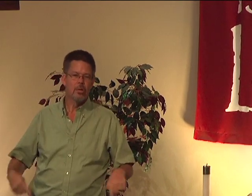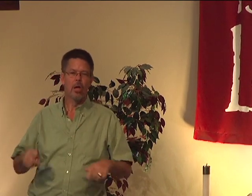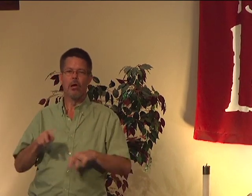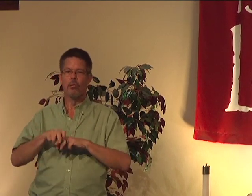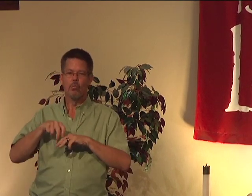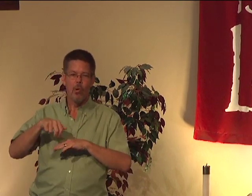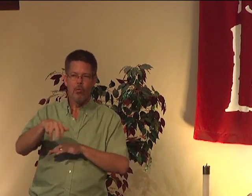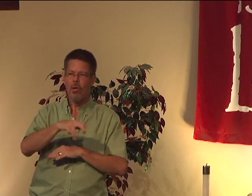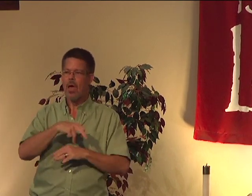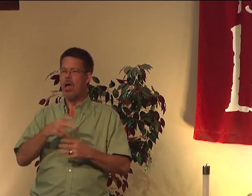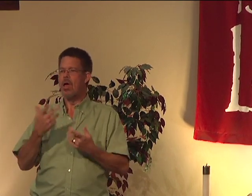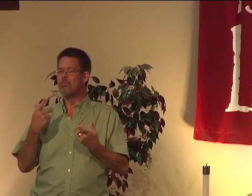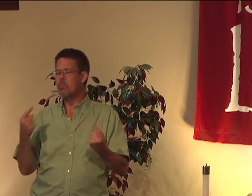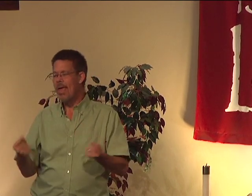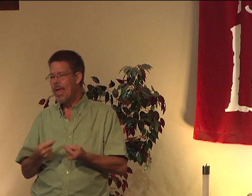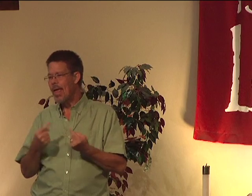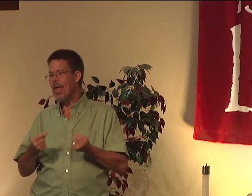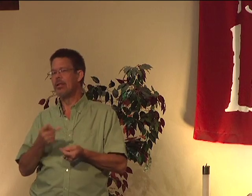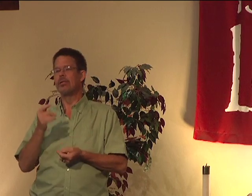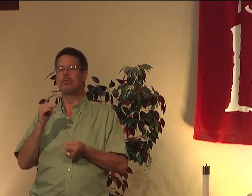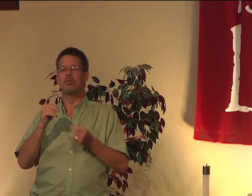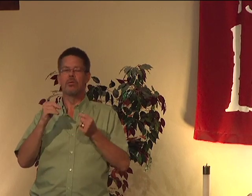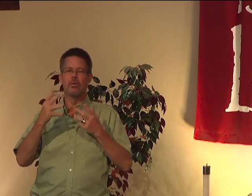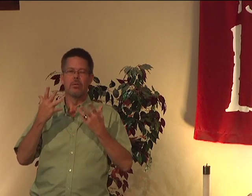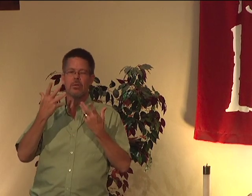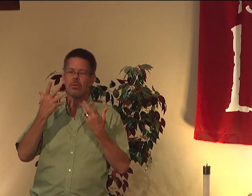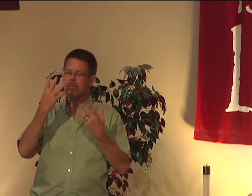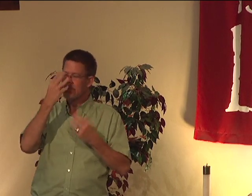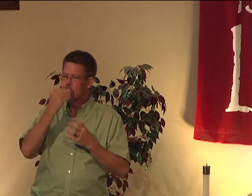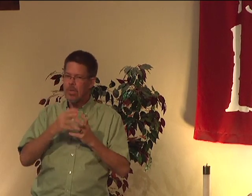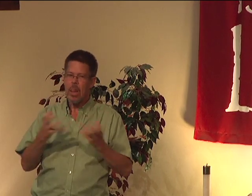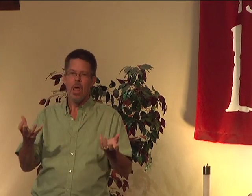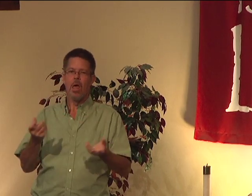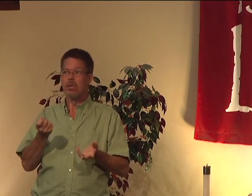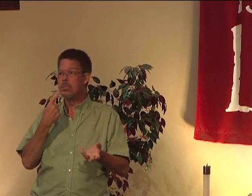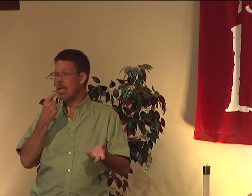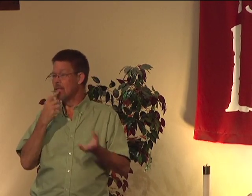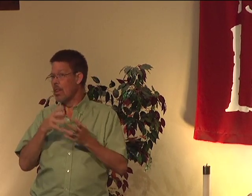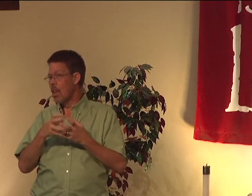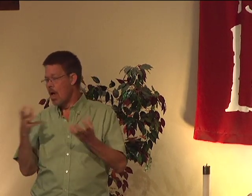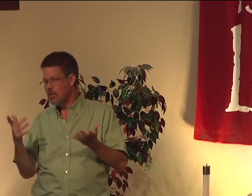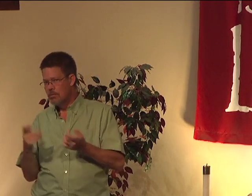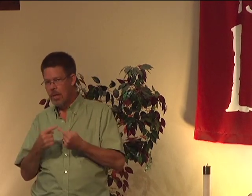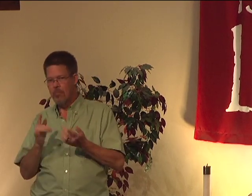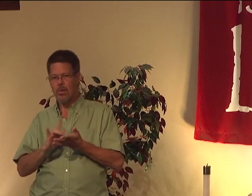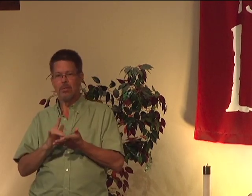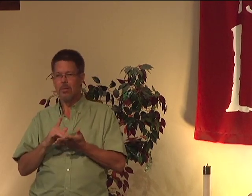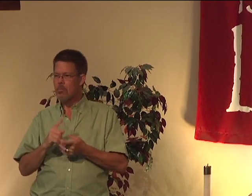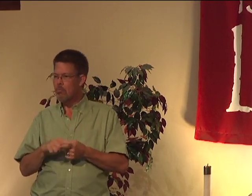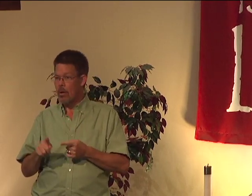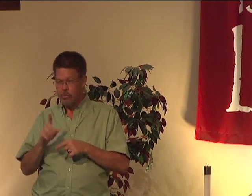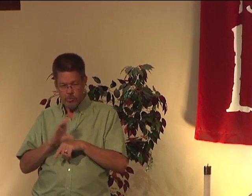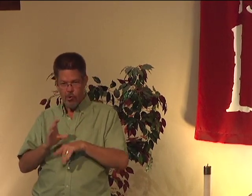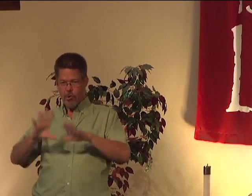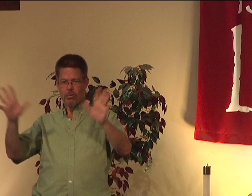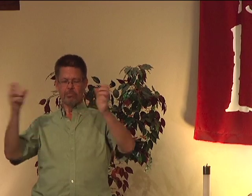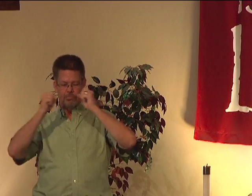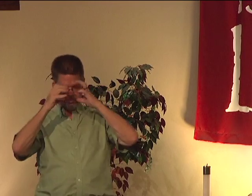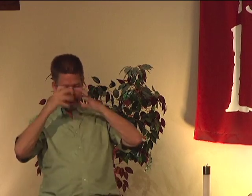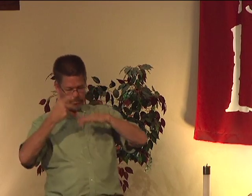she's a lot of trouble for her. She has trouble getting around. She has pain. She's in a wheelchair. She has a sleep slot. takes a lot of medication for pain. But